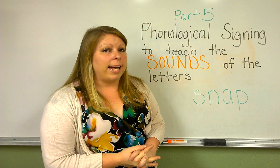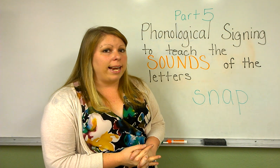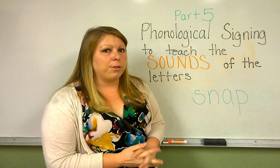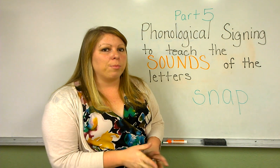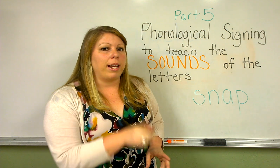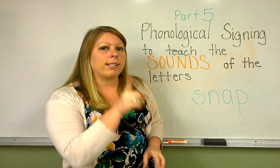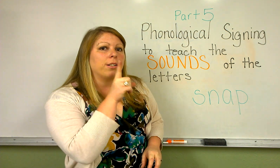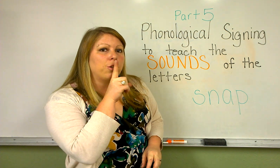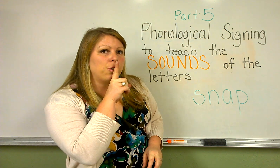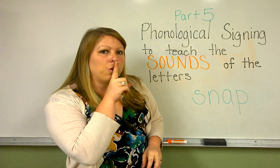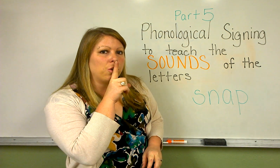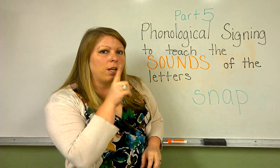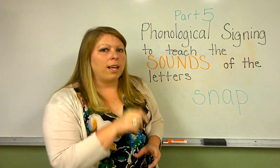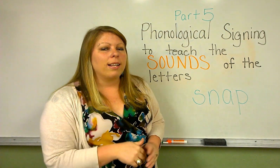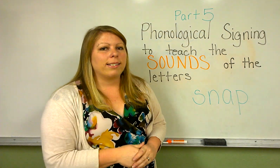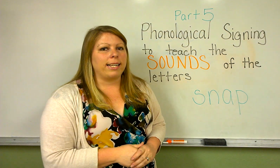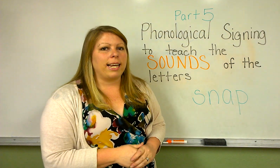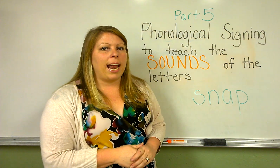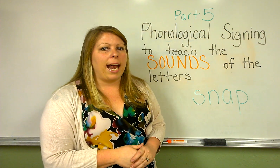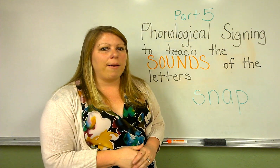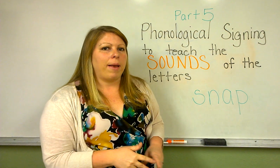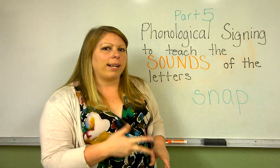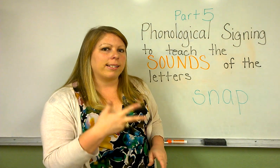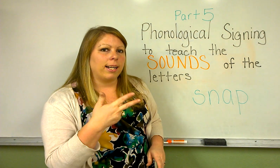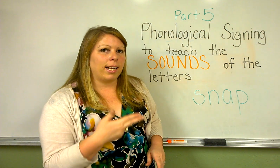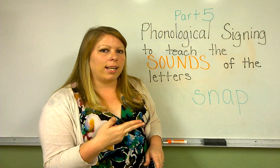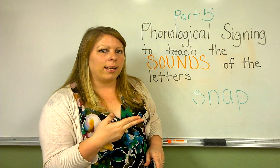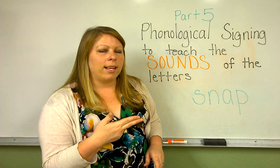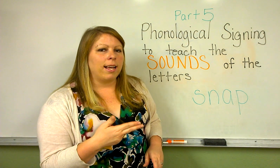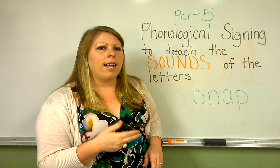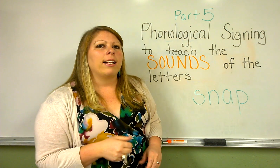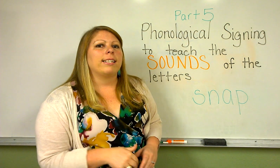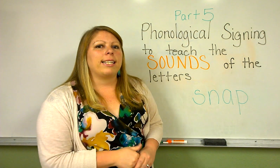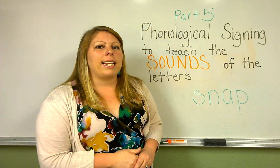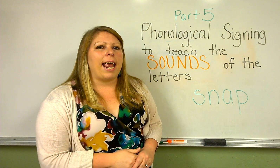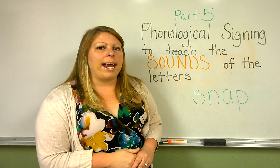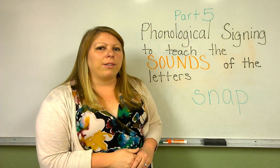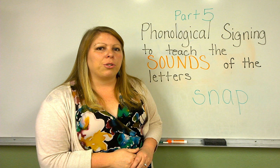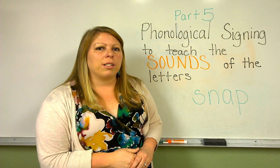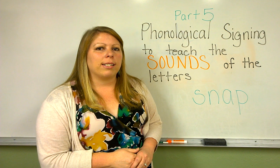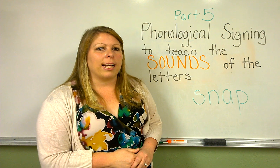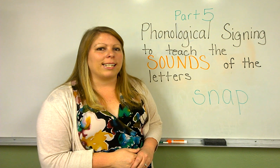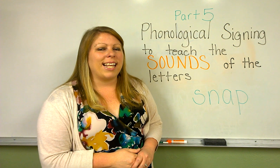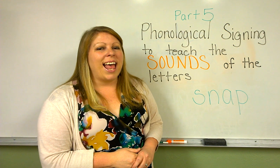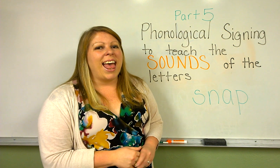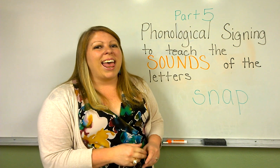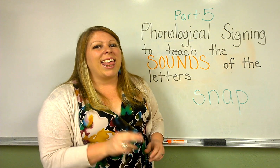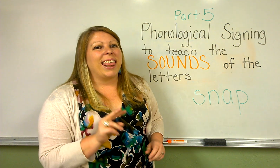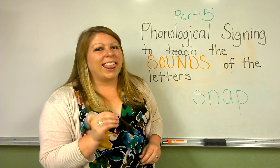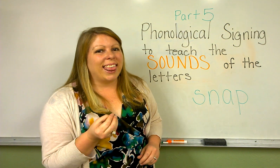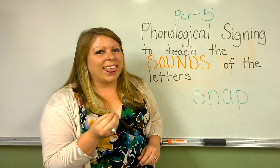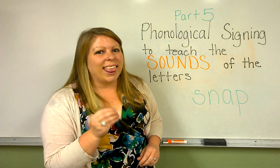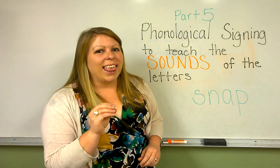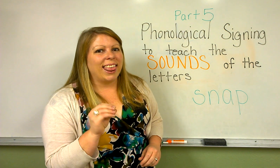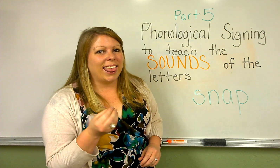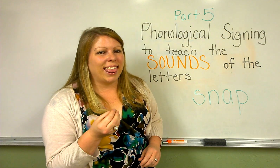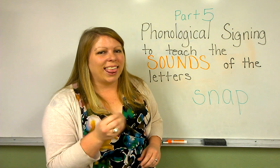-H makes shh. C-K makes kk. T-H says shh. Shhh.